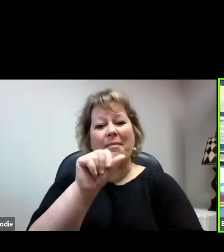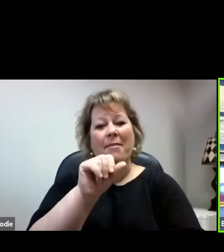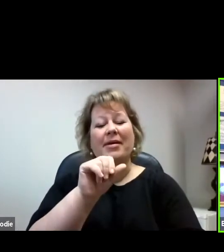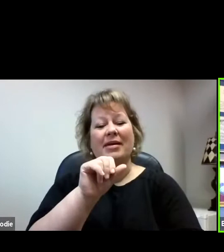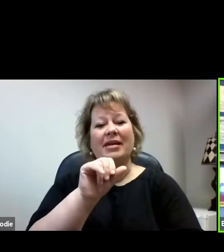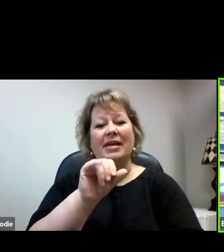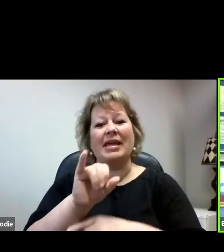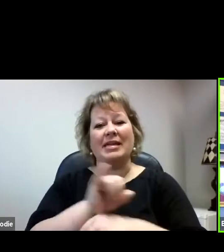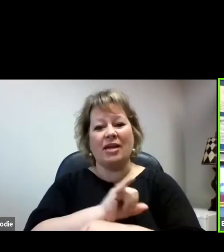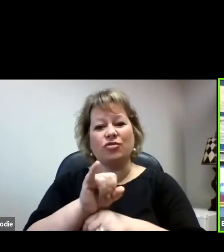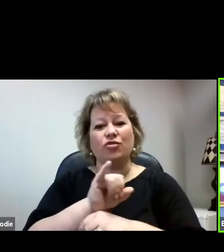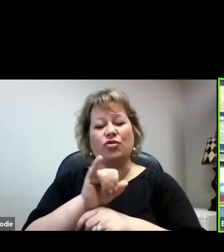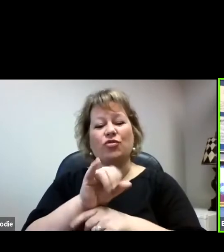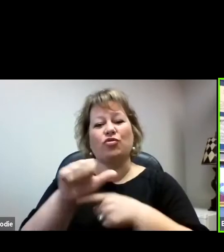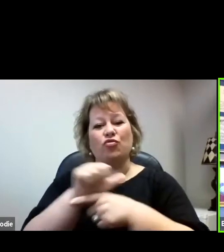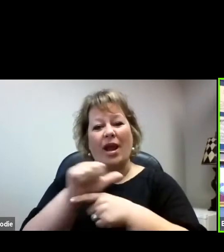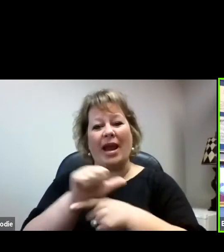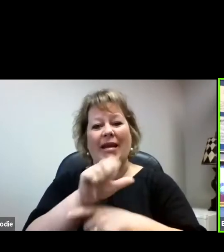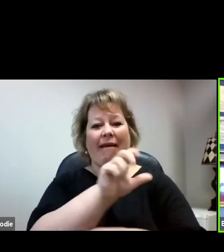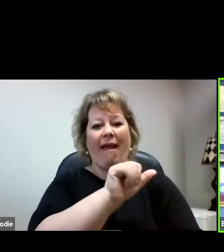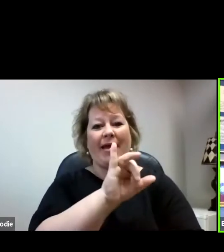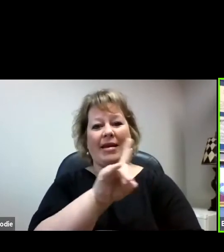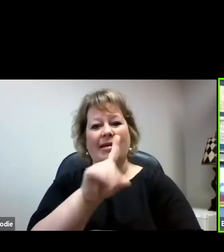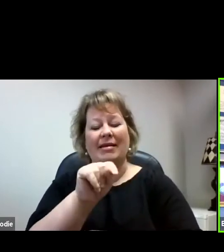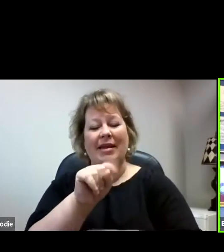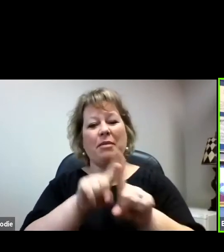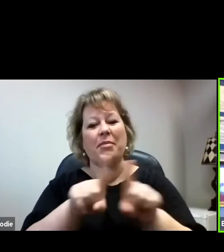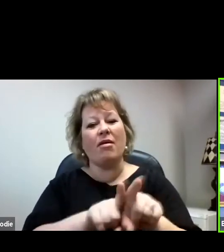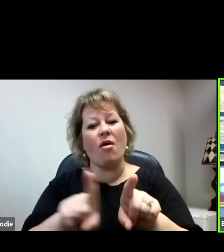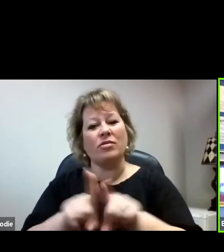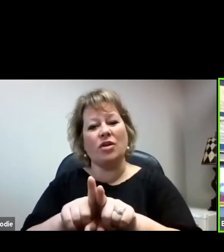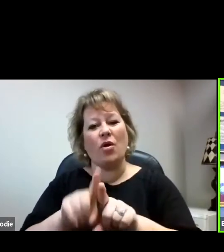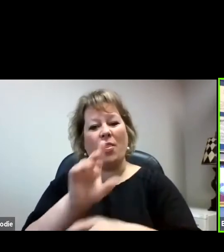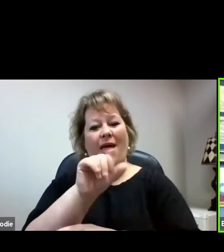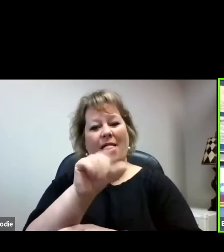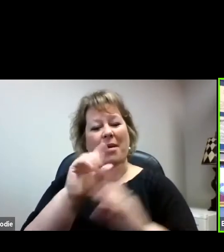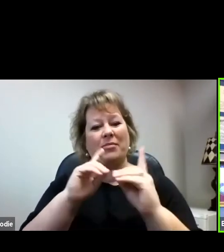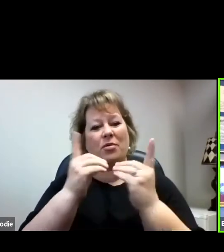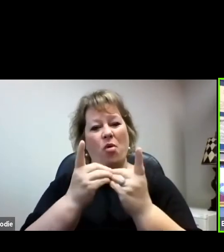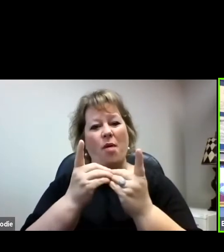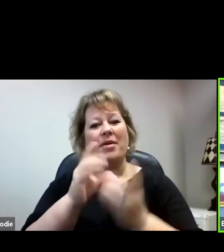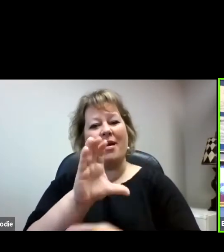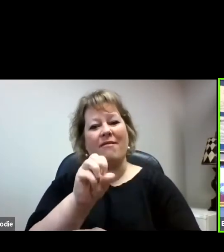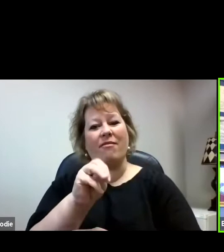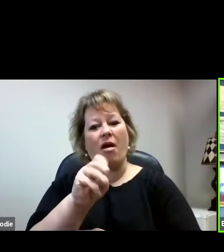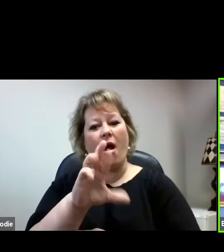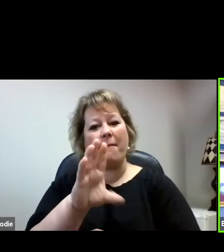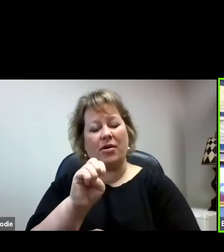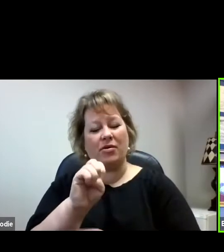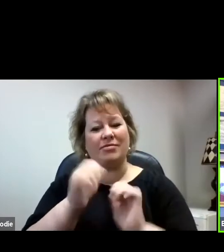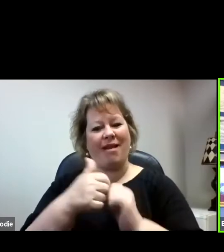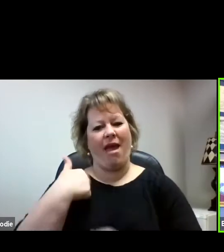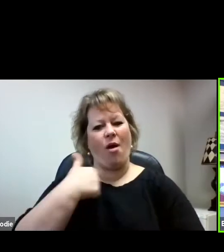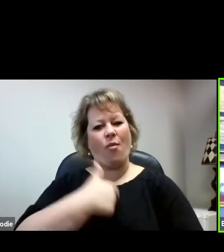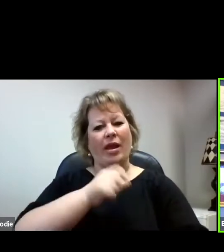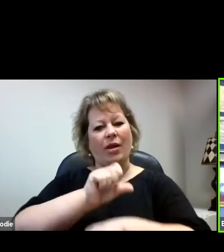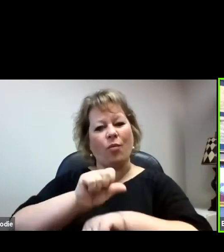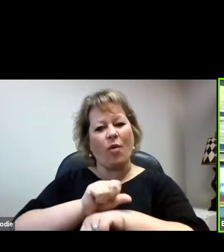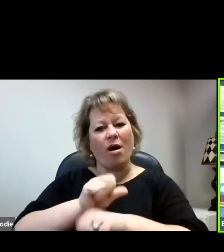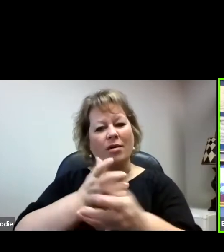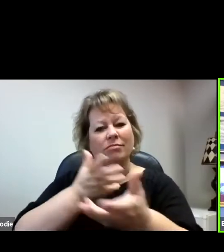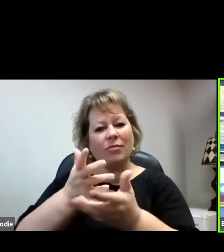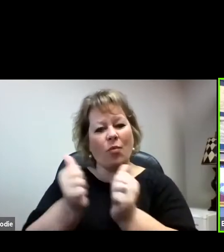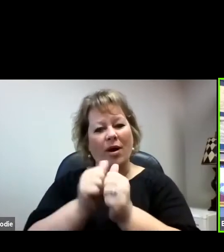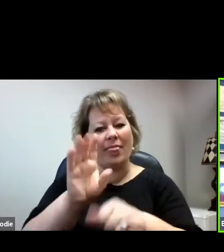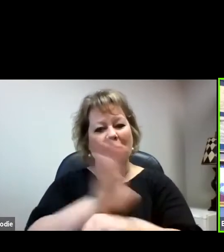the AIDT, but also the Alabama Department of Commerce, how we work with businesses across the state.